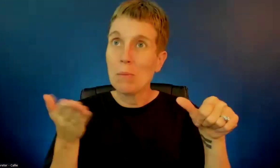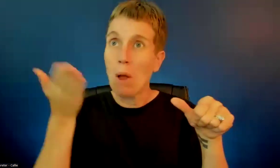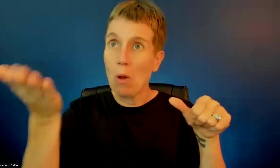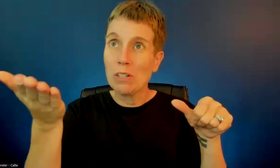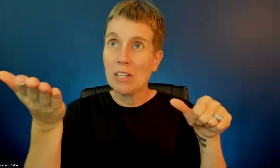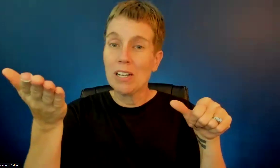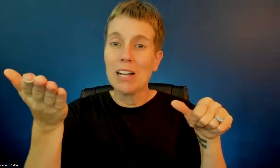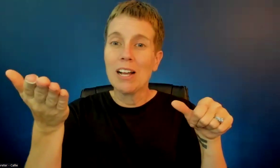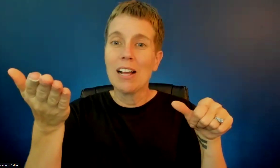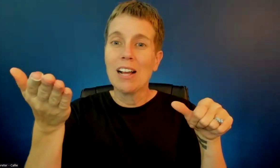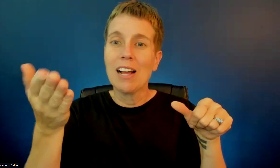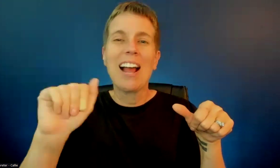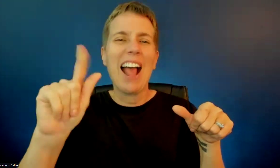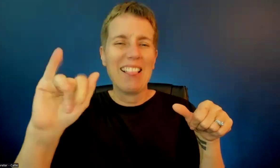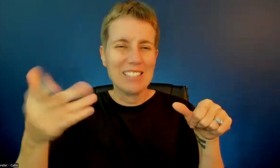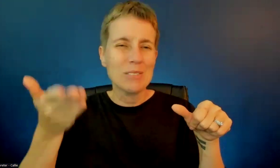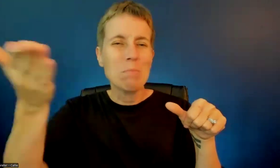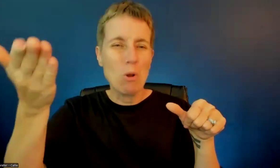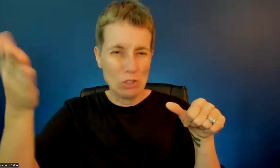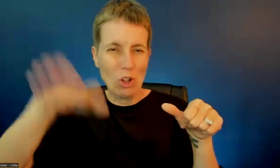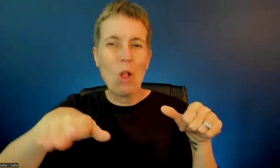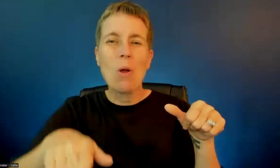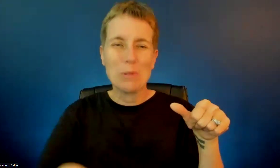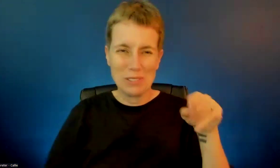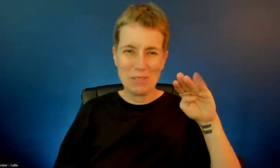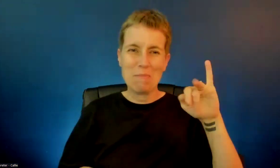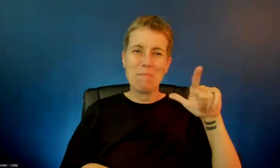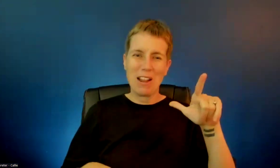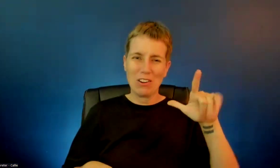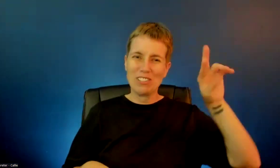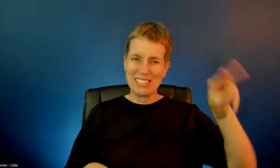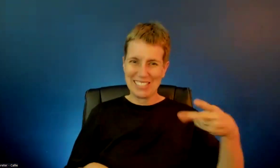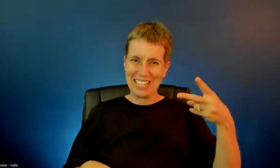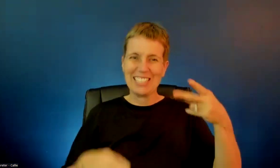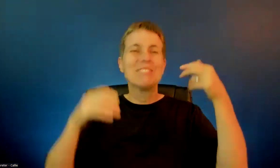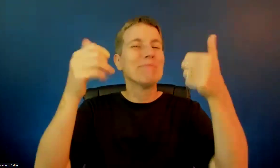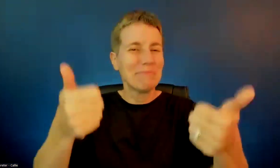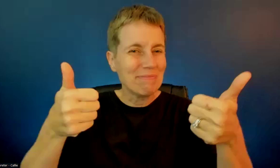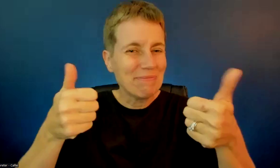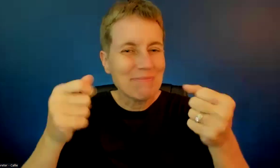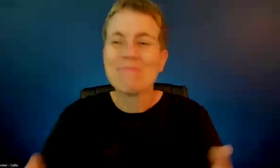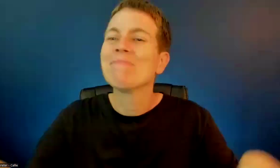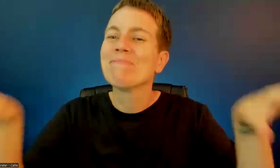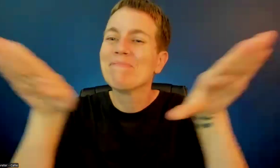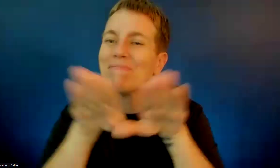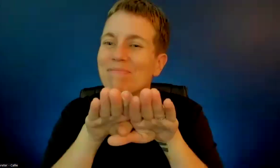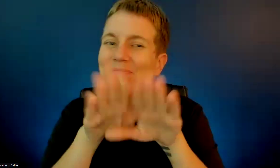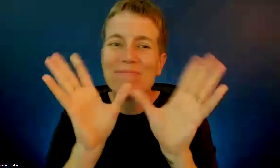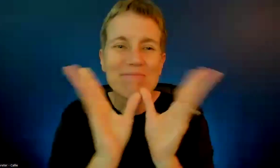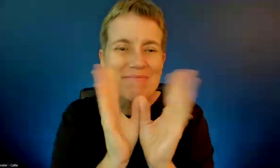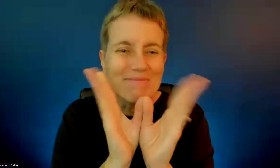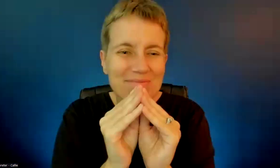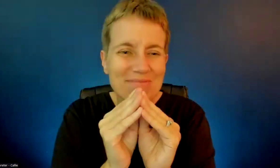I'll make the motion to adjourn our meeting. I'll it. All right. We're adjourned. I'll see everybody